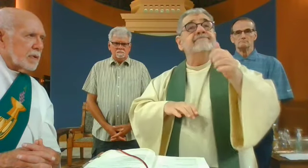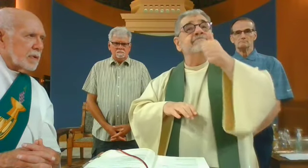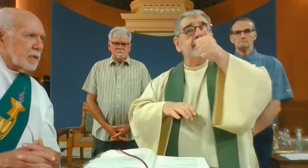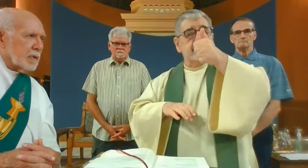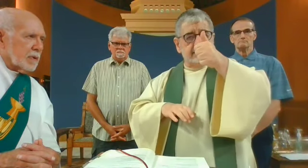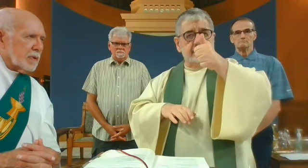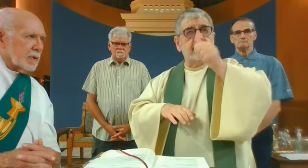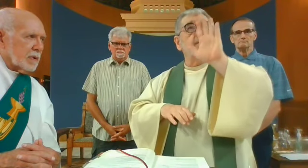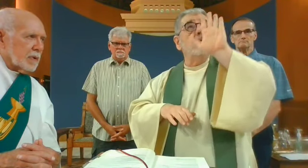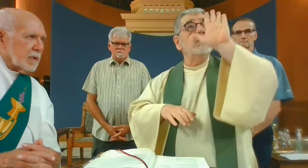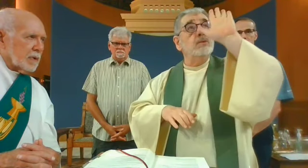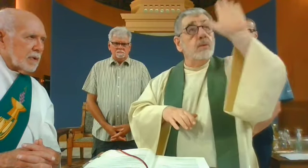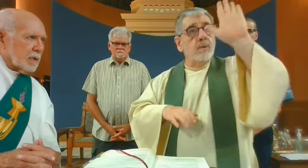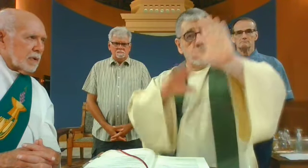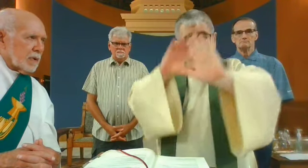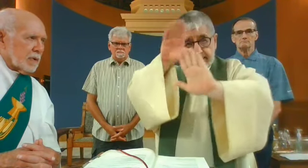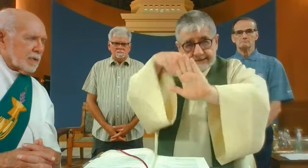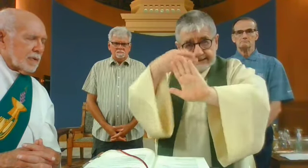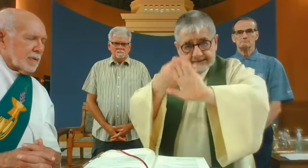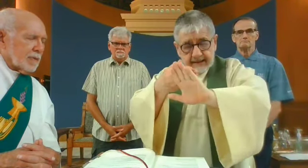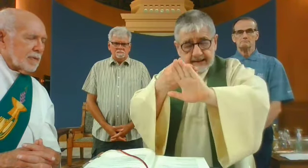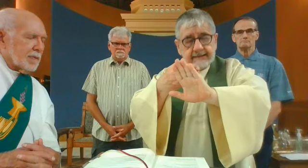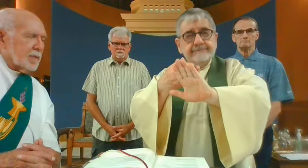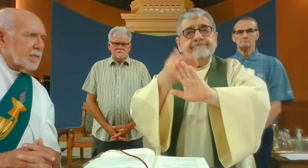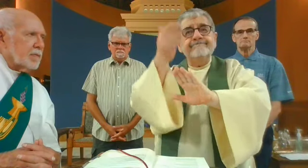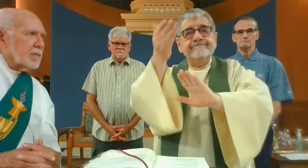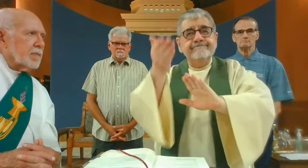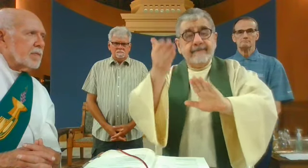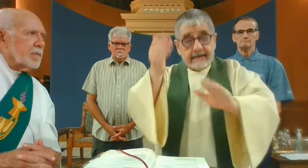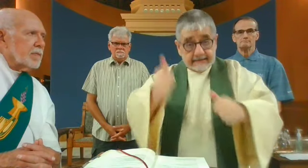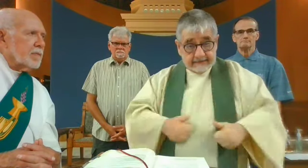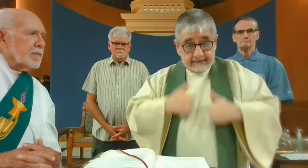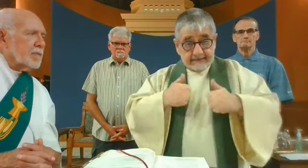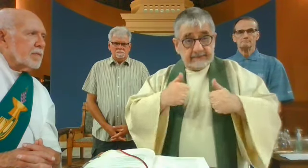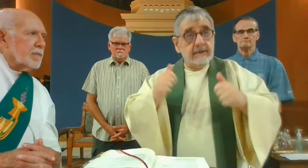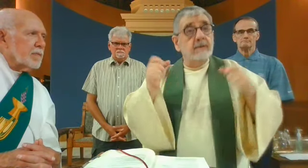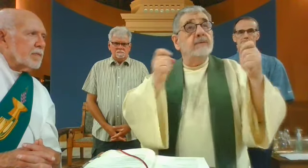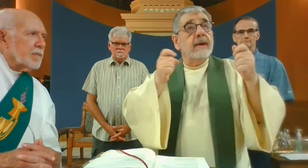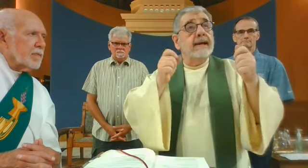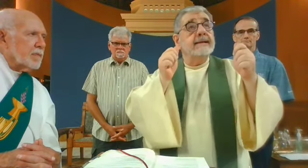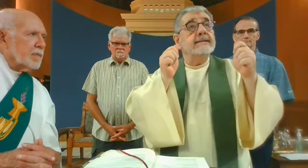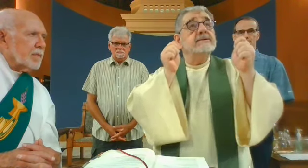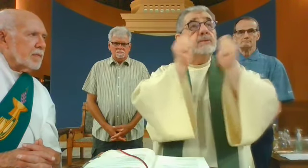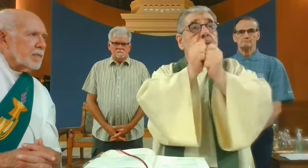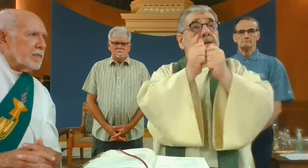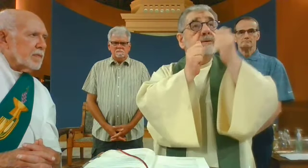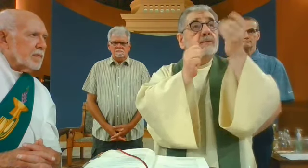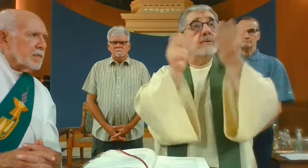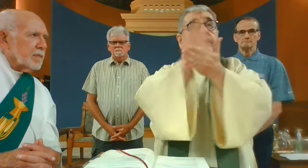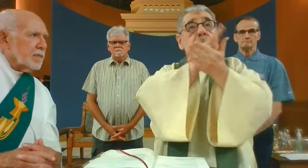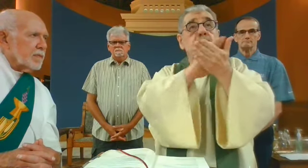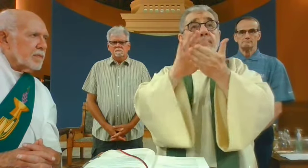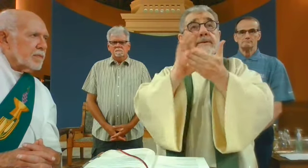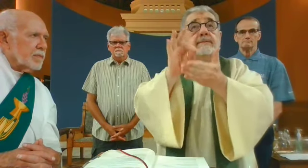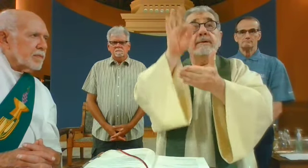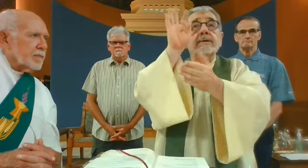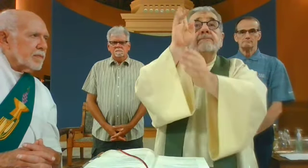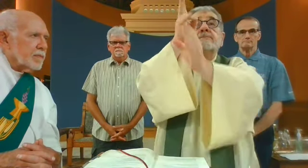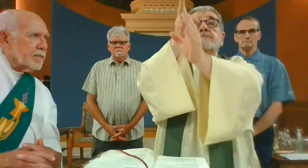desire. Through our Lord Jesus Christ, your Son, who lives and reigns with